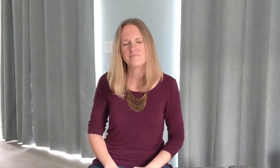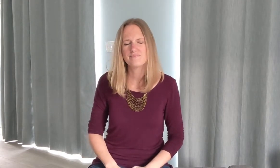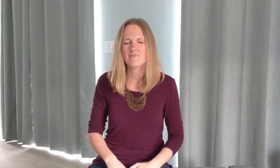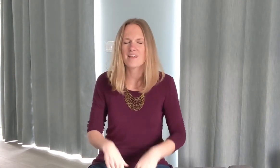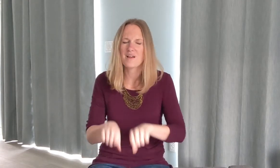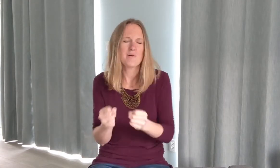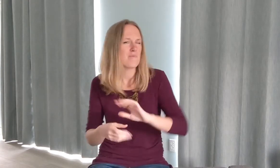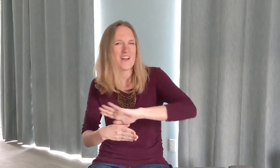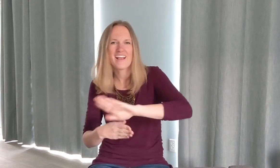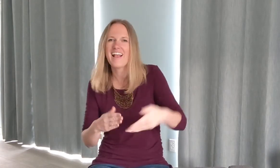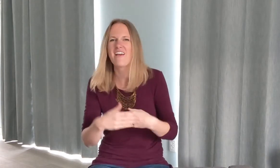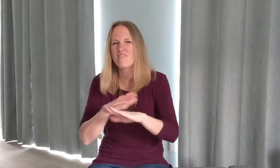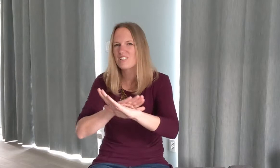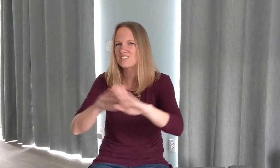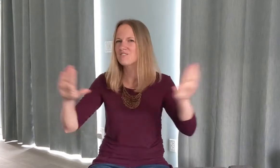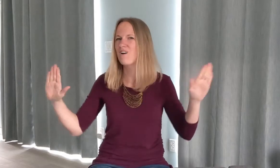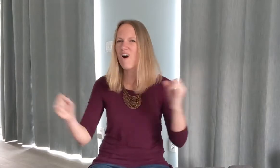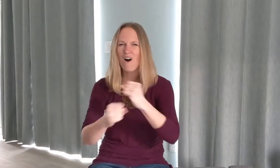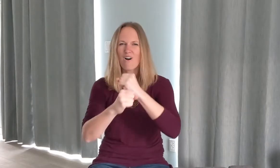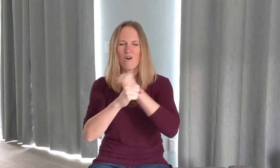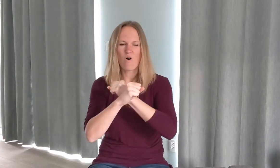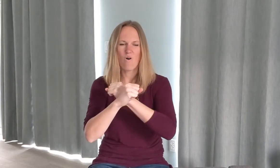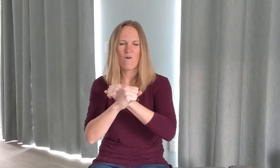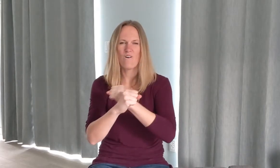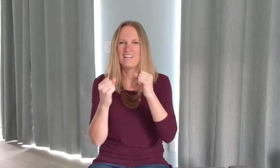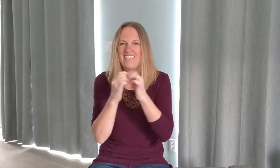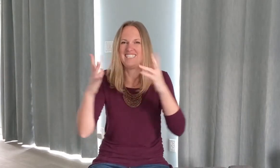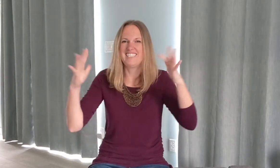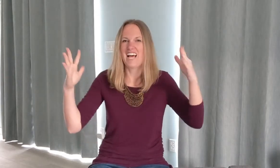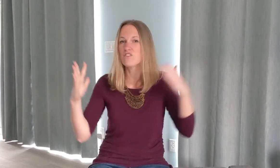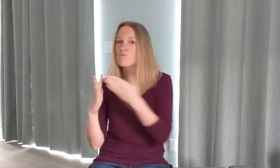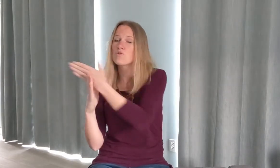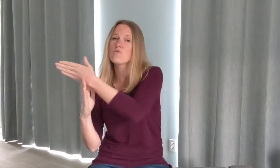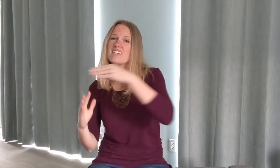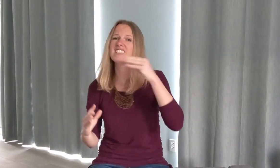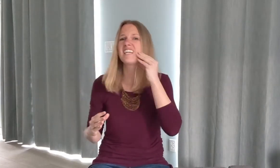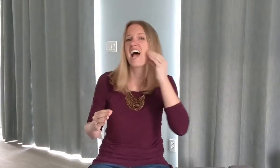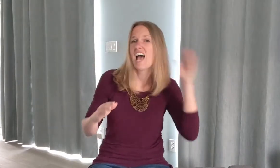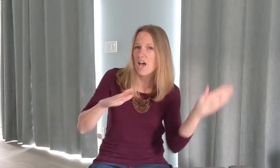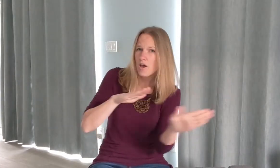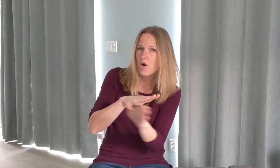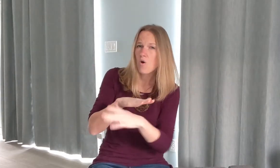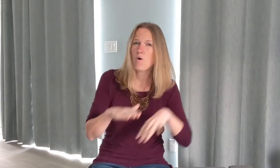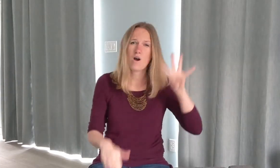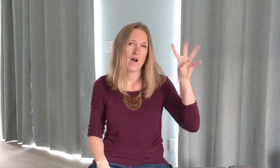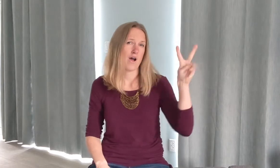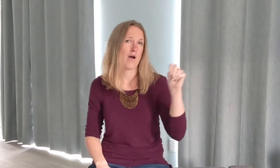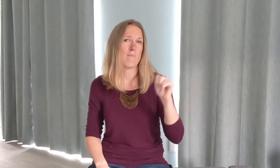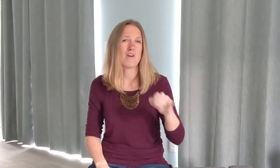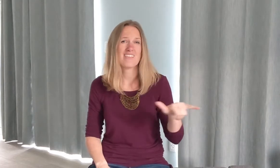Break every stronghold Shine through the shadows Burn